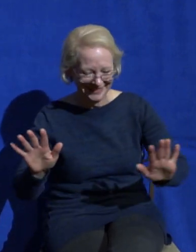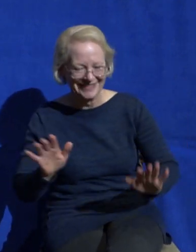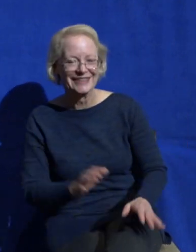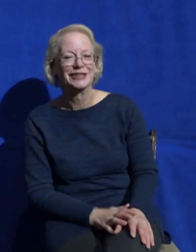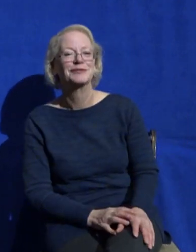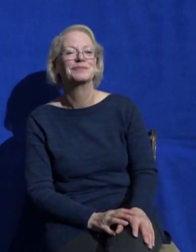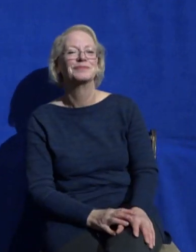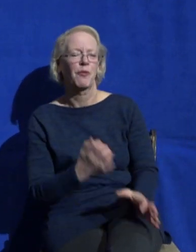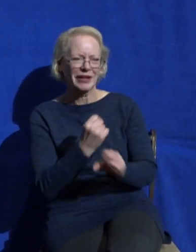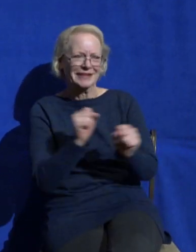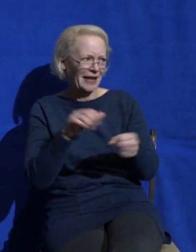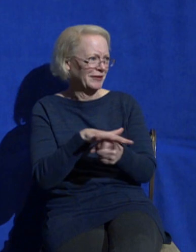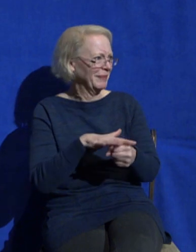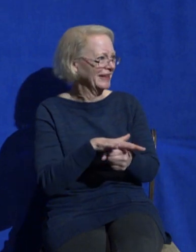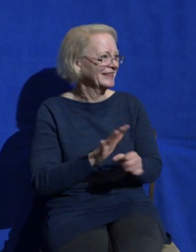I hope the elders took this Sunday off